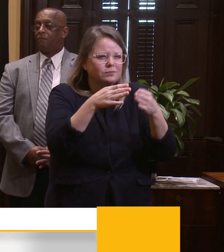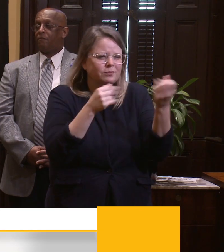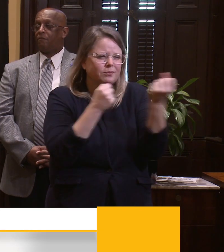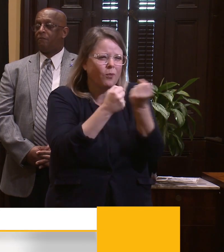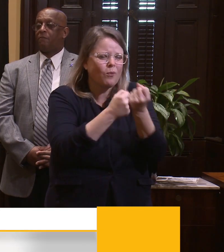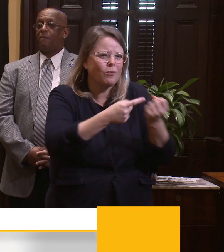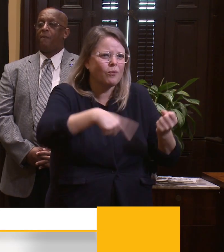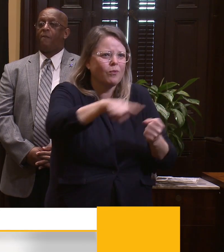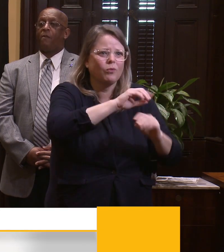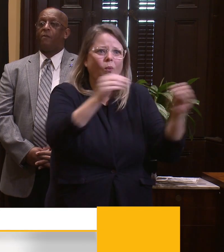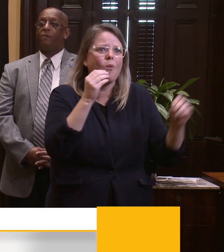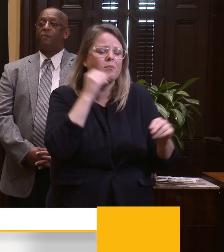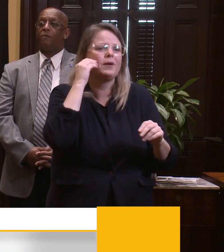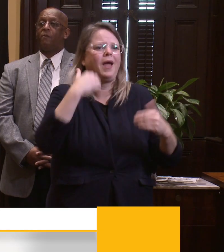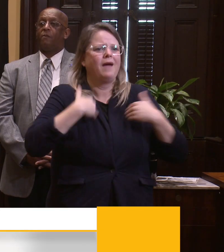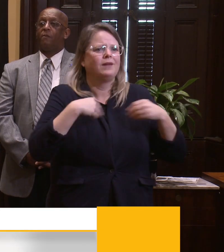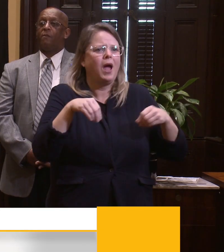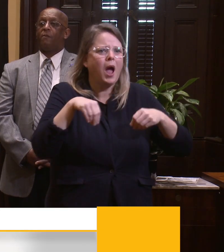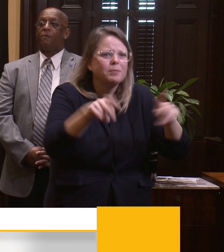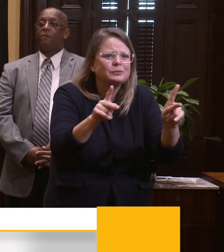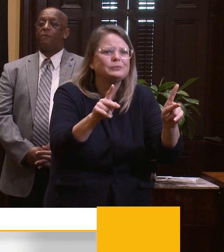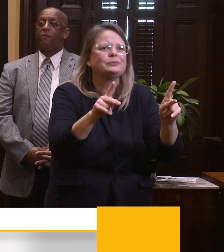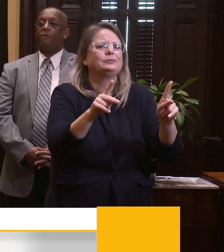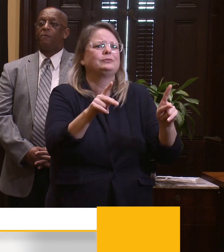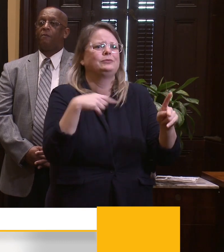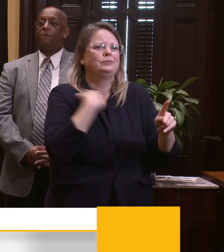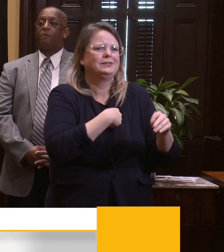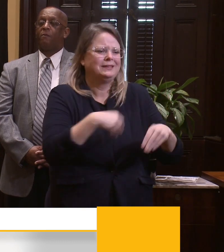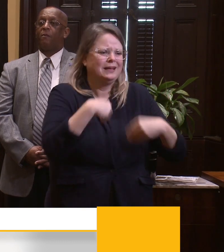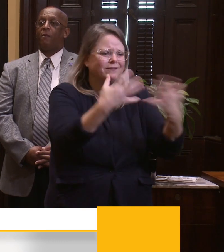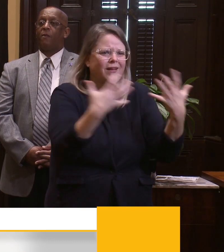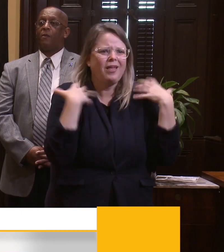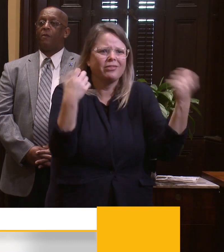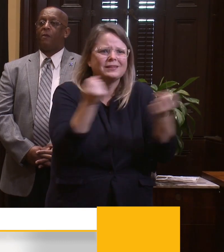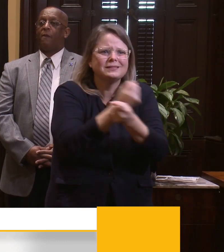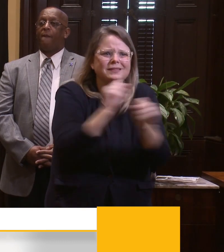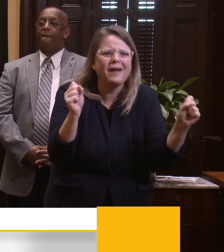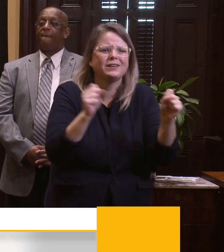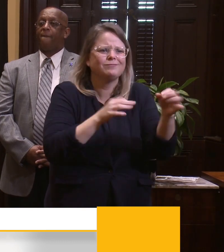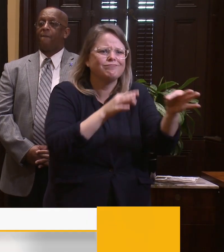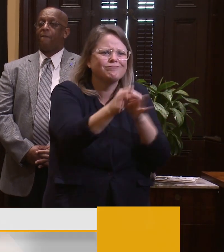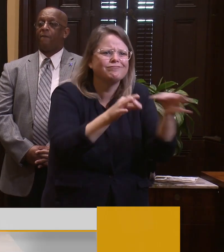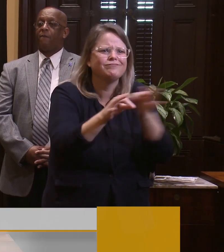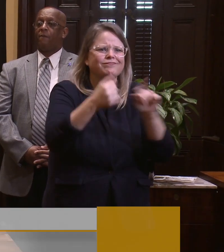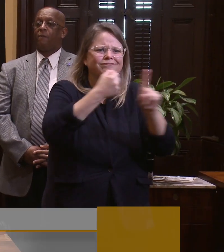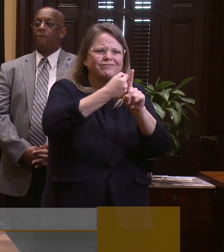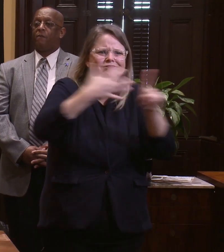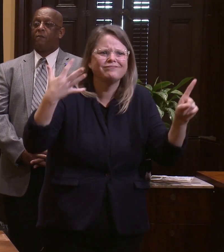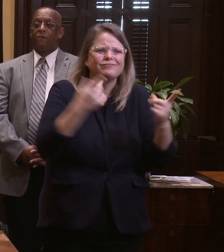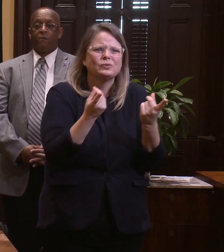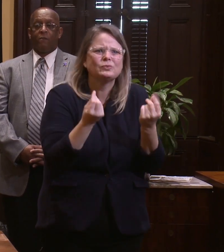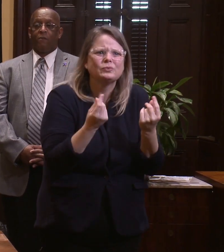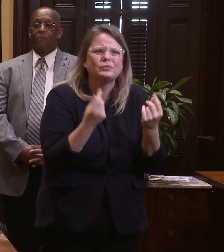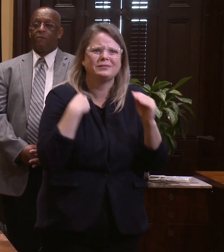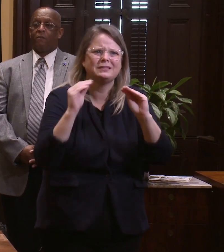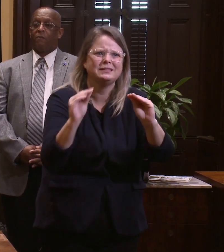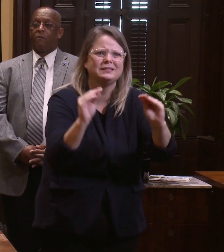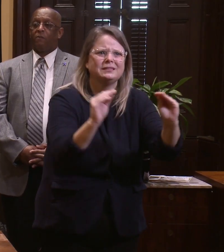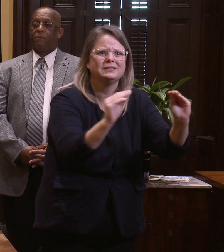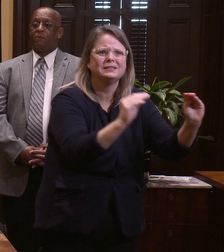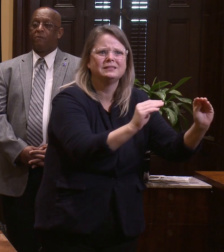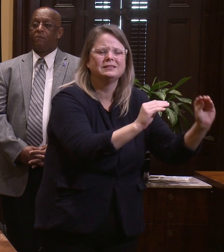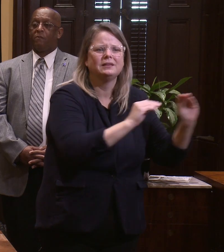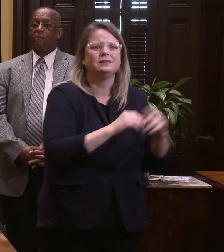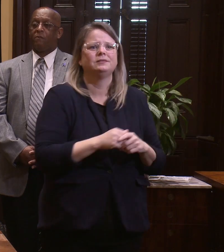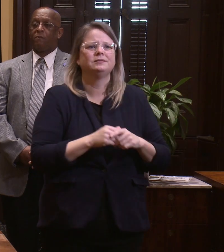things that they need to be able to sustain in their current environment. We have been going out three times a week taking